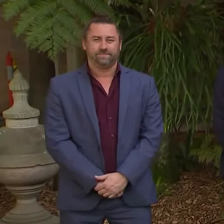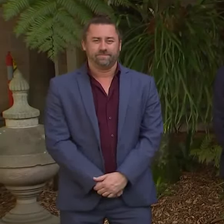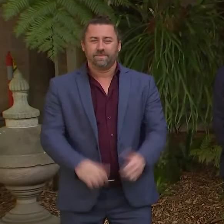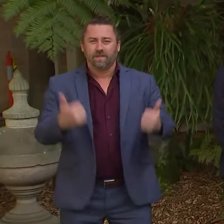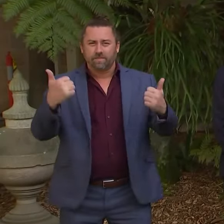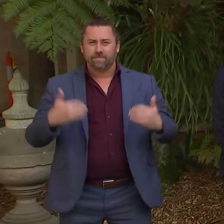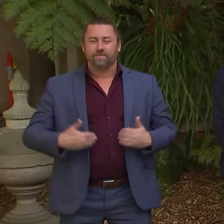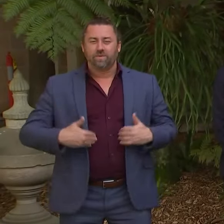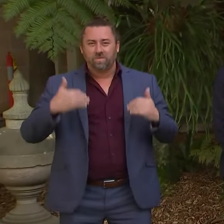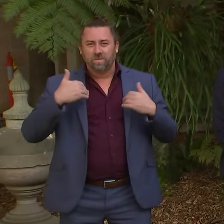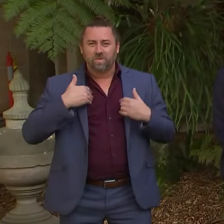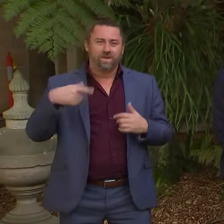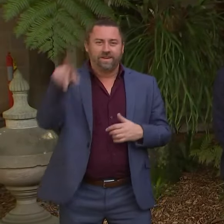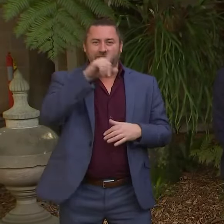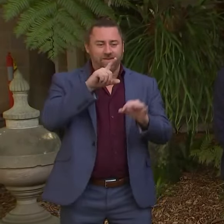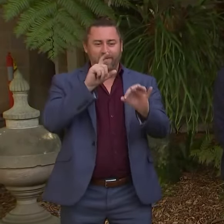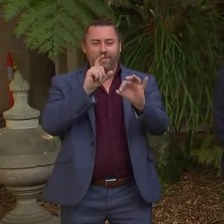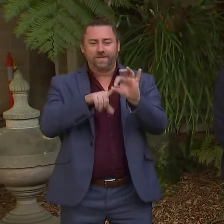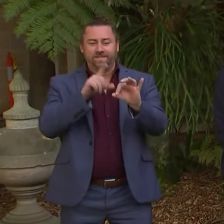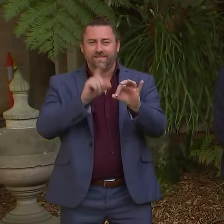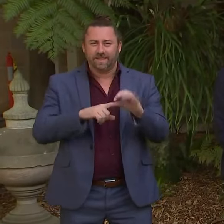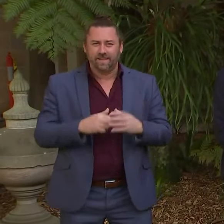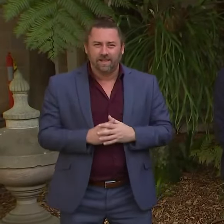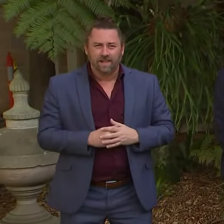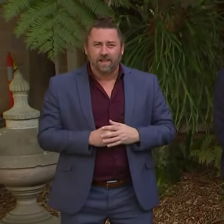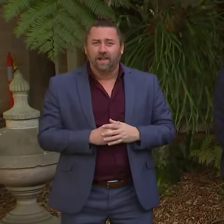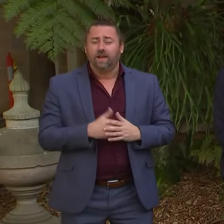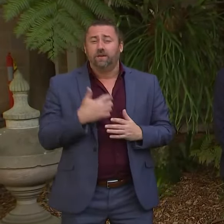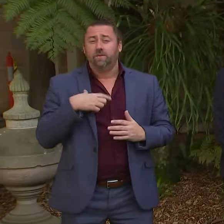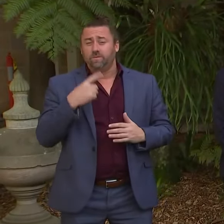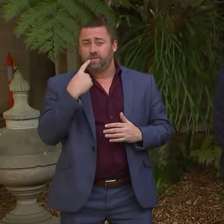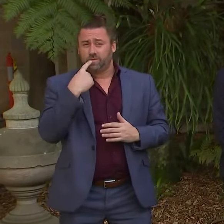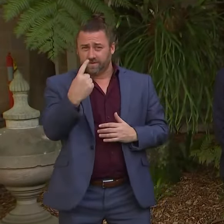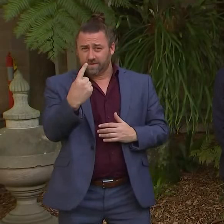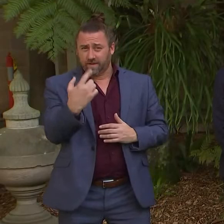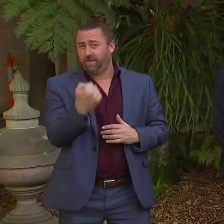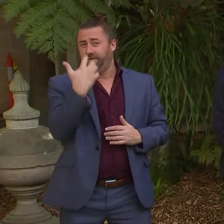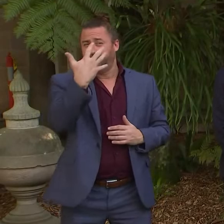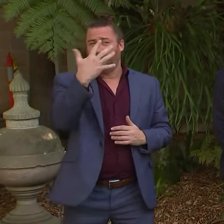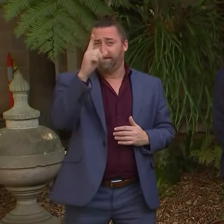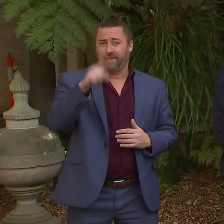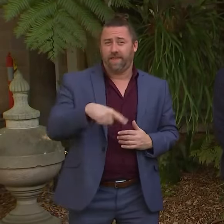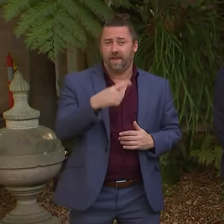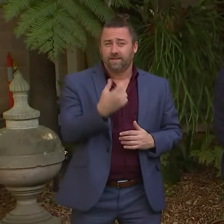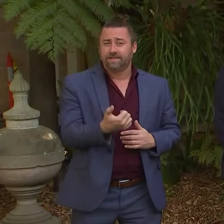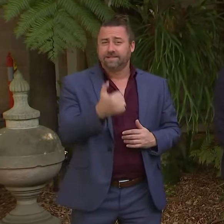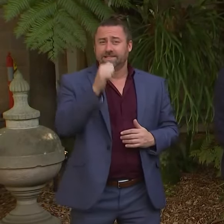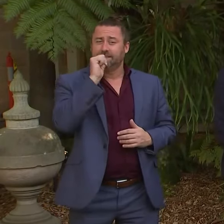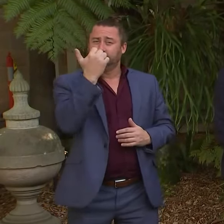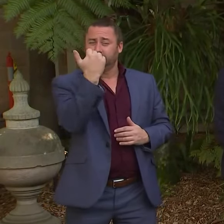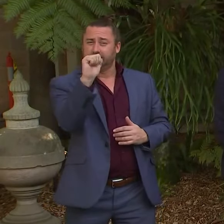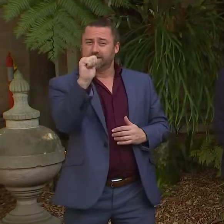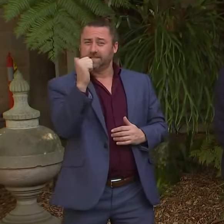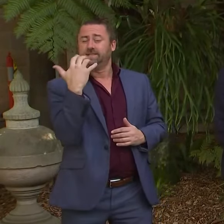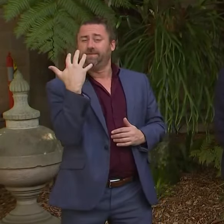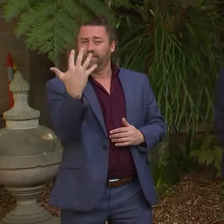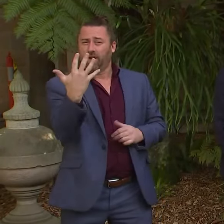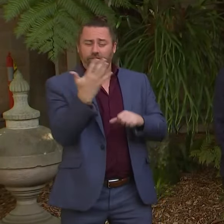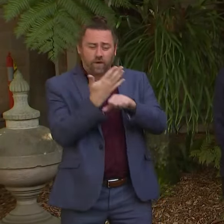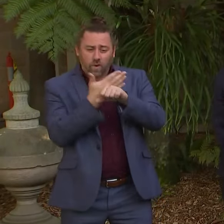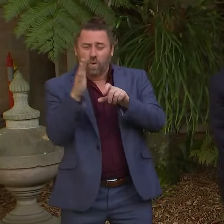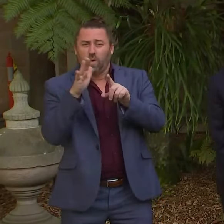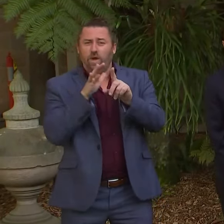Well good morning Queensland. Today I can report that we've had 5,665 new